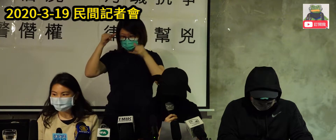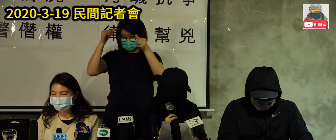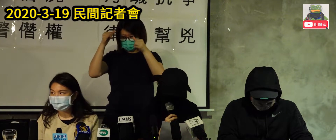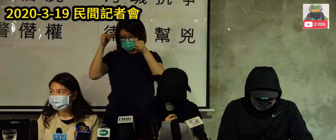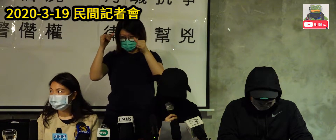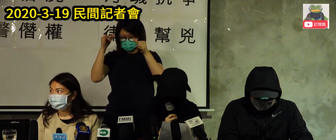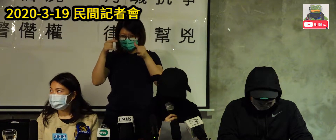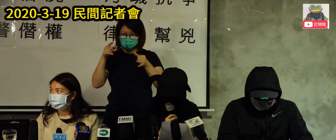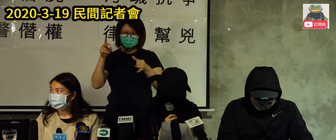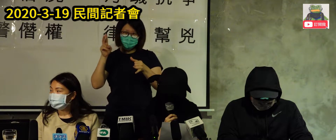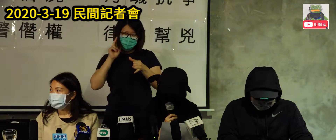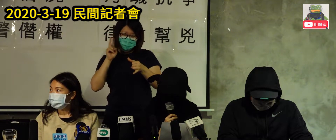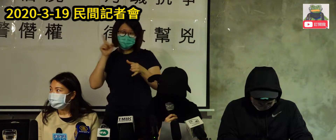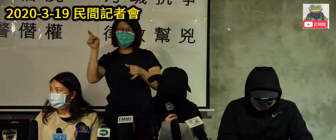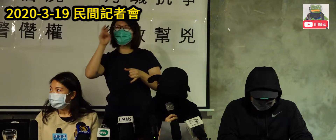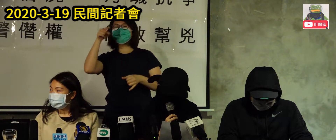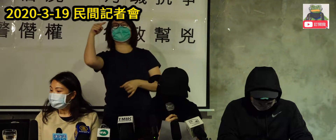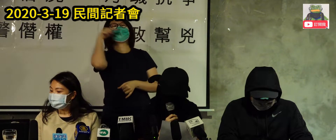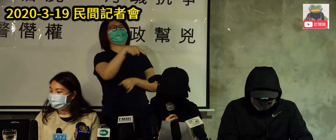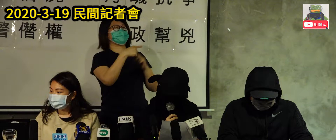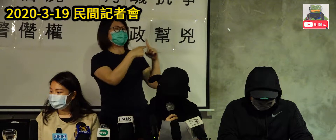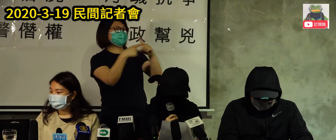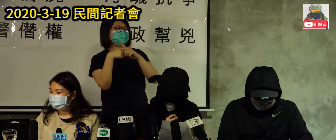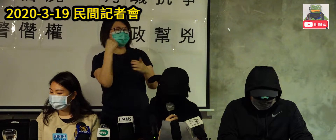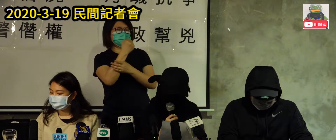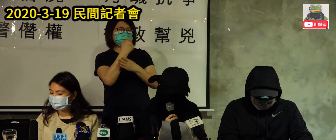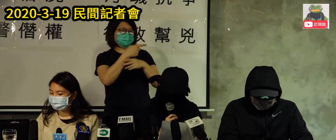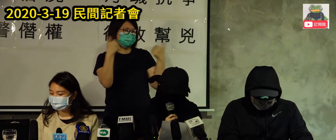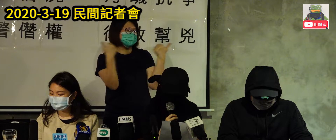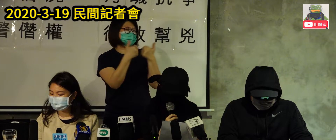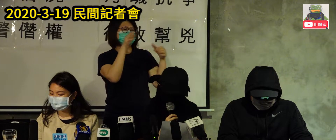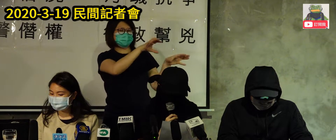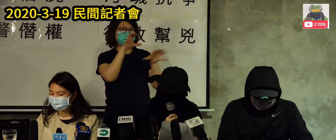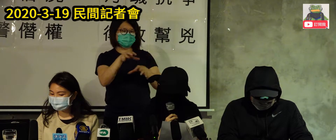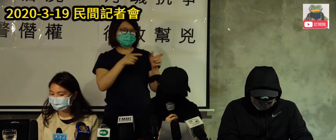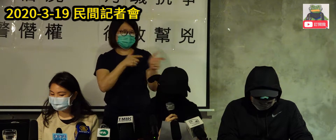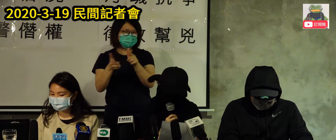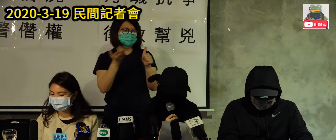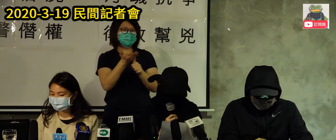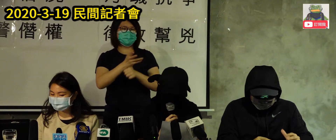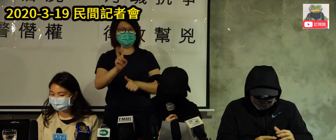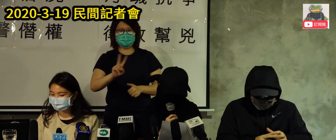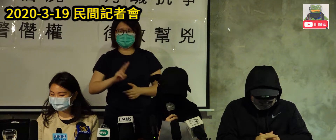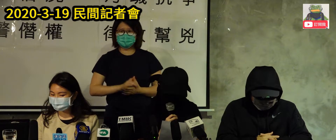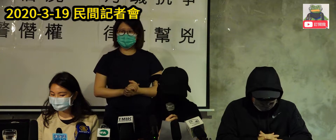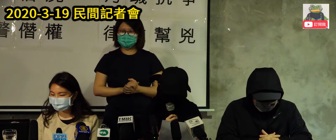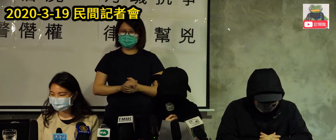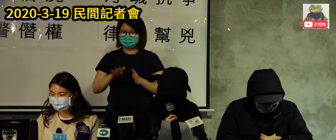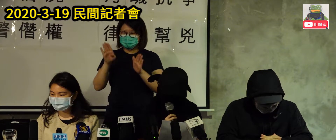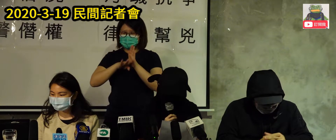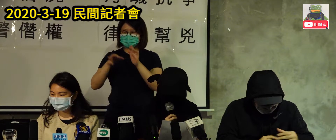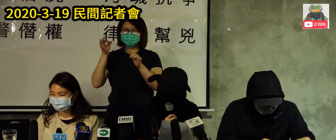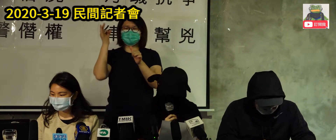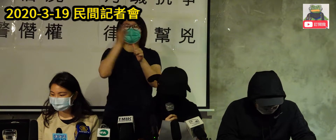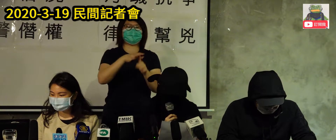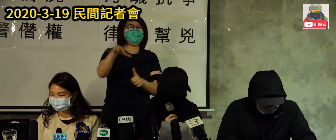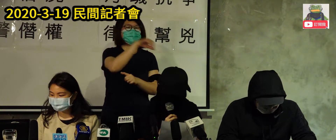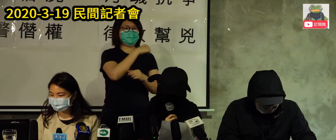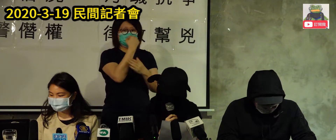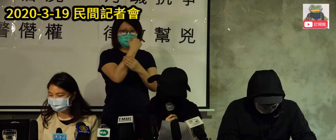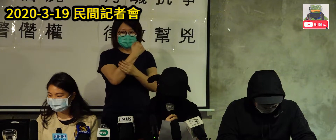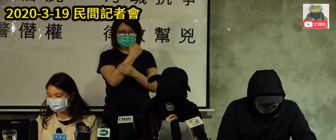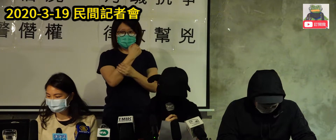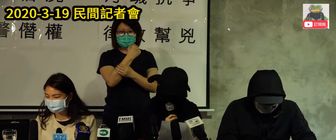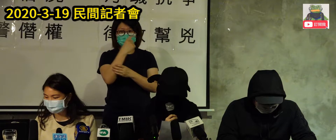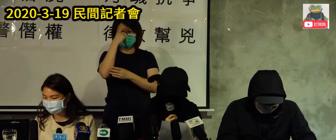terrorism measures ordinance amended in 2017 anyone deemed by the regime as a terrorist can be prohibited